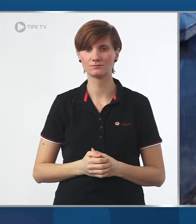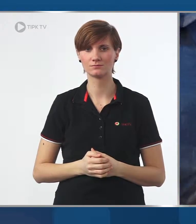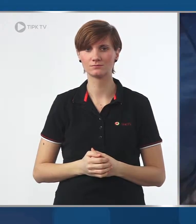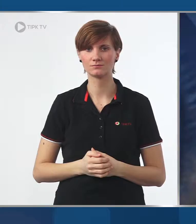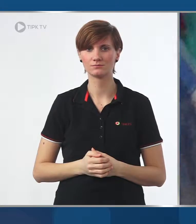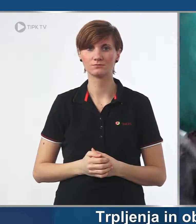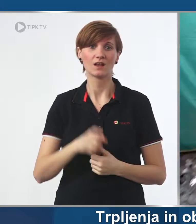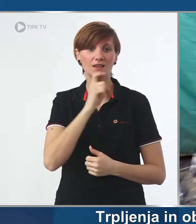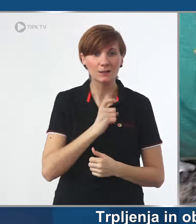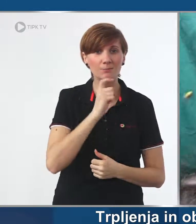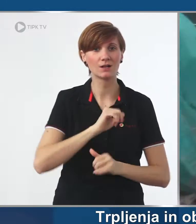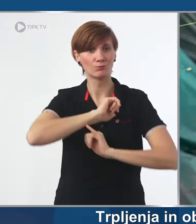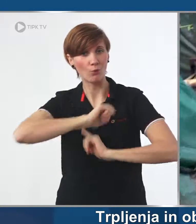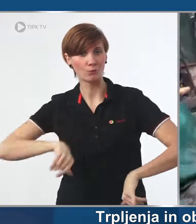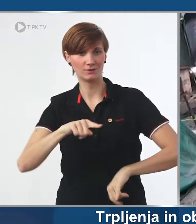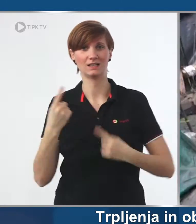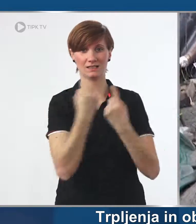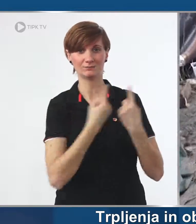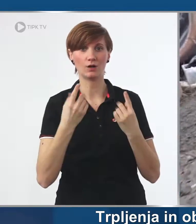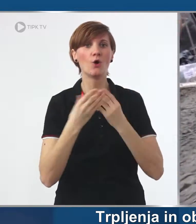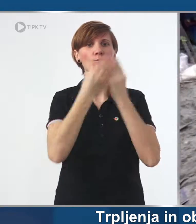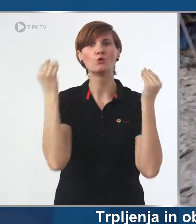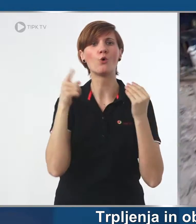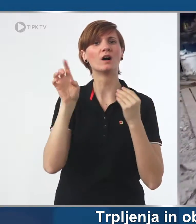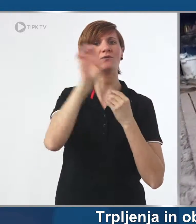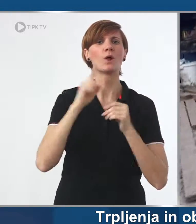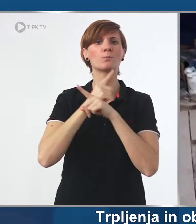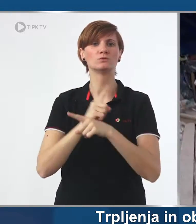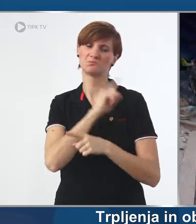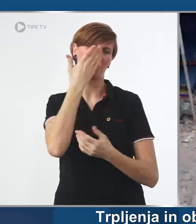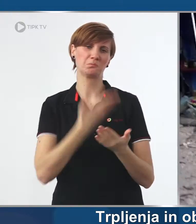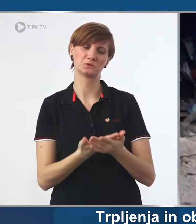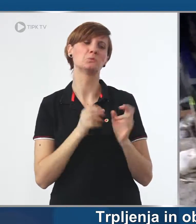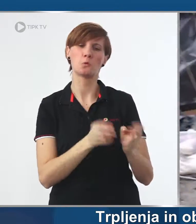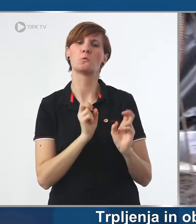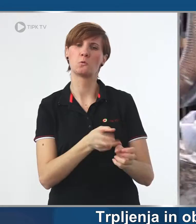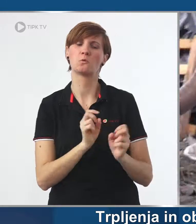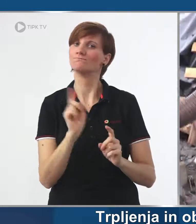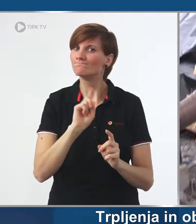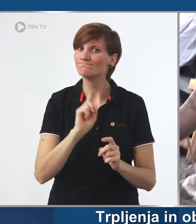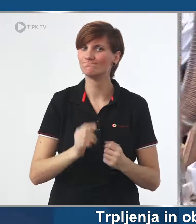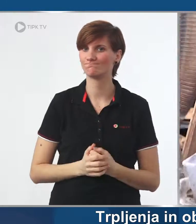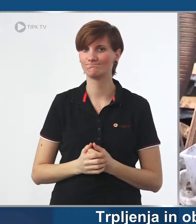A situation of suffering and despair that many MEPs denounce.